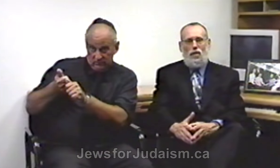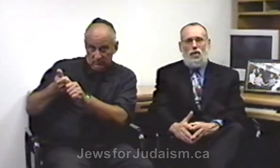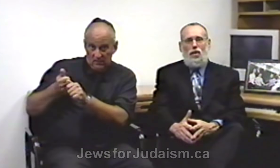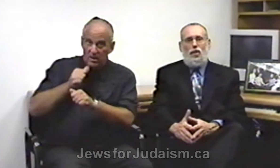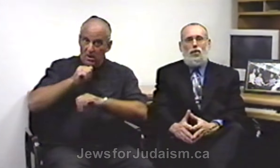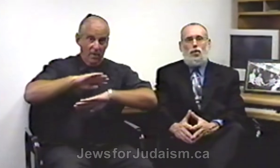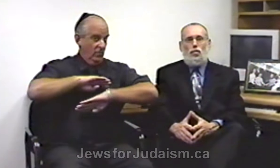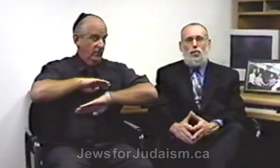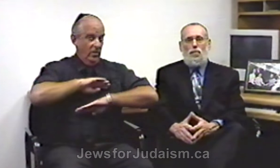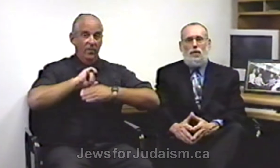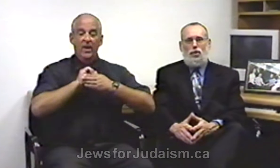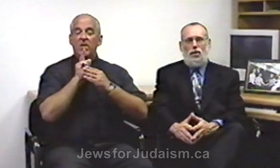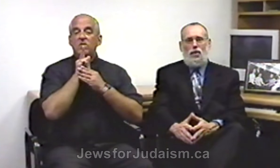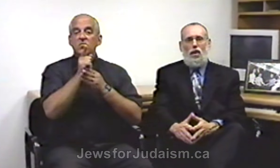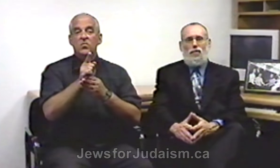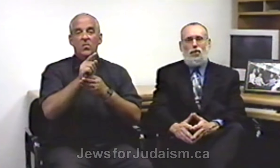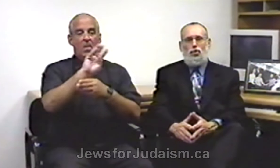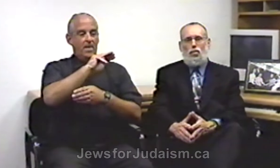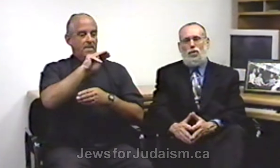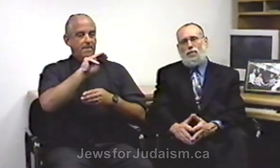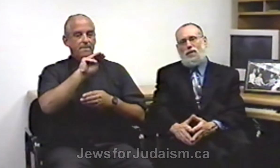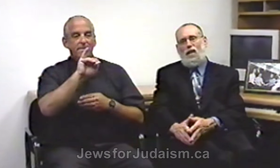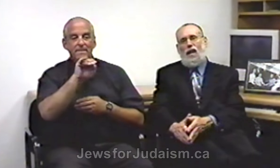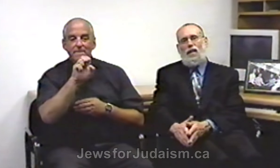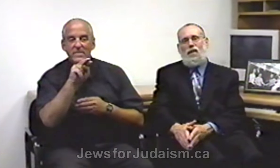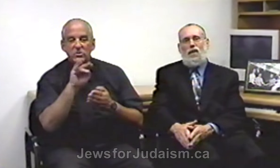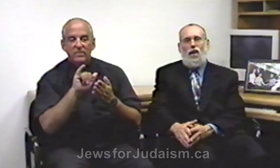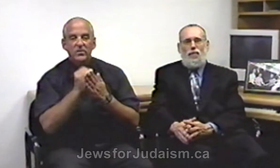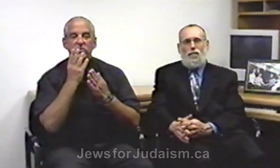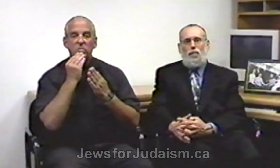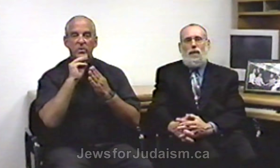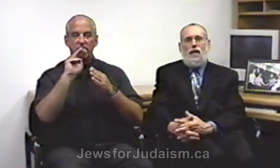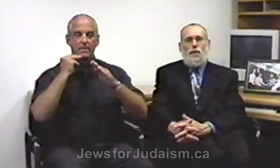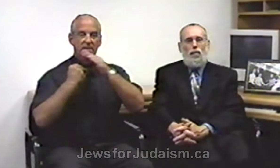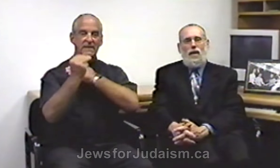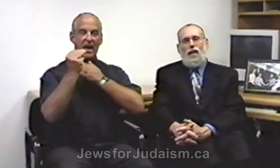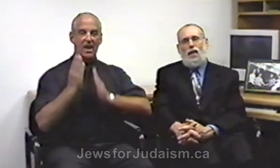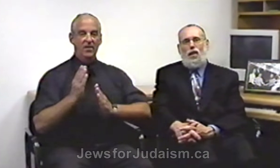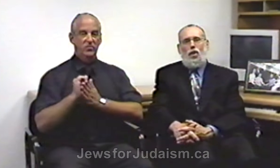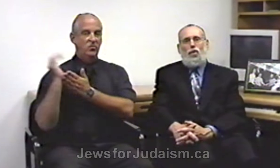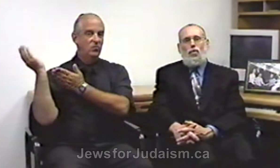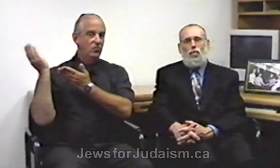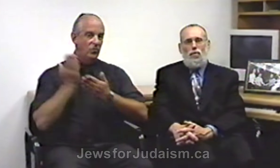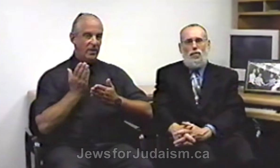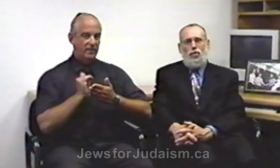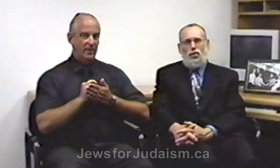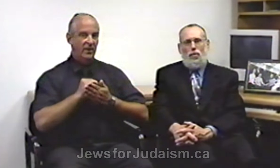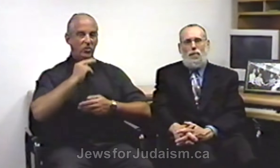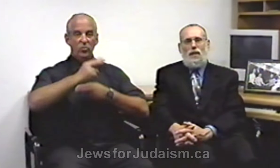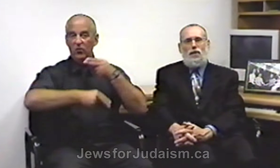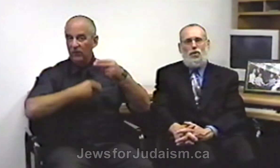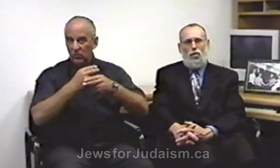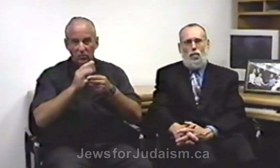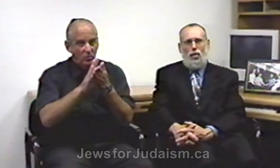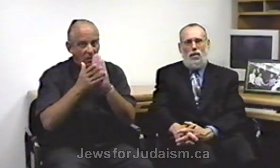the true mission of the Jewish Messiah, of bringing universal peace to the world,